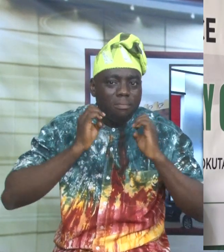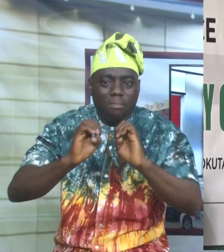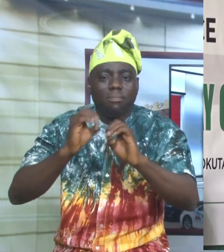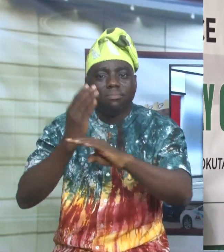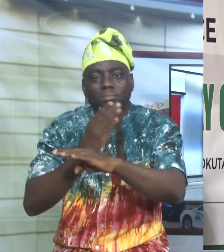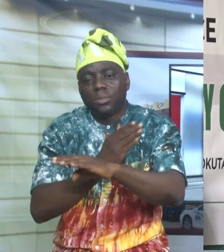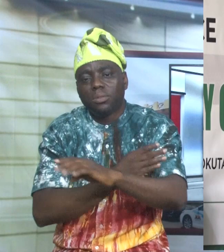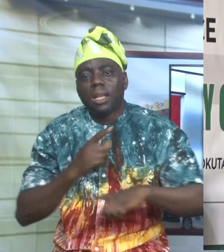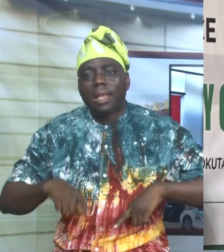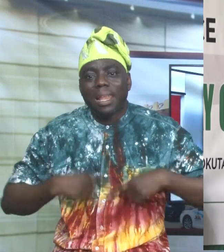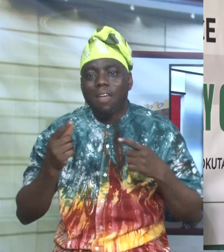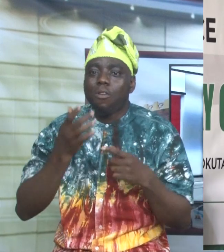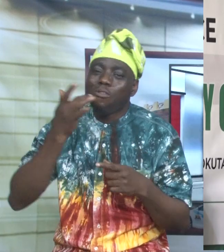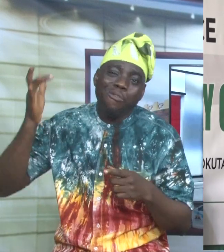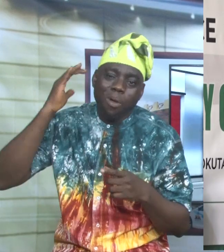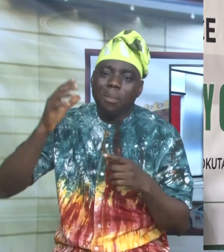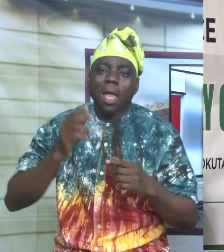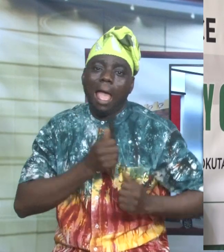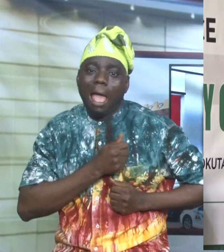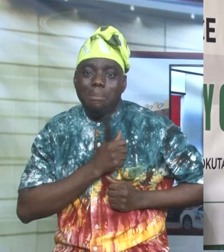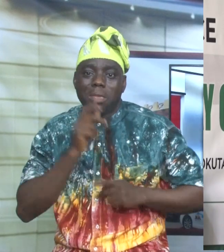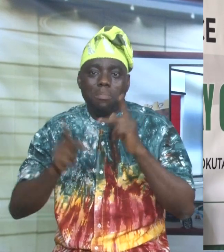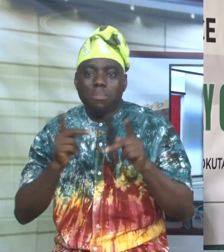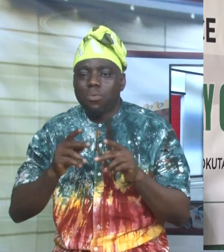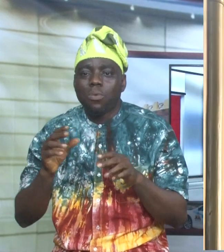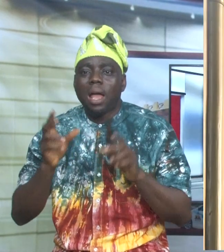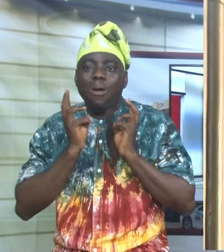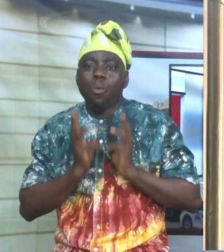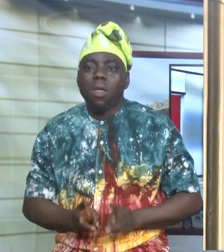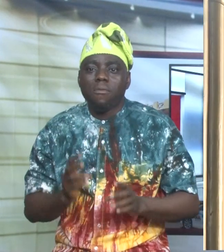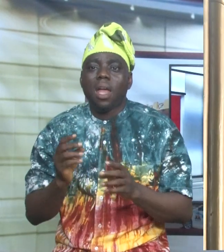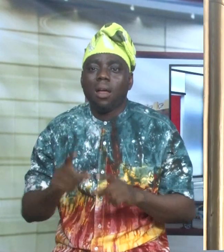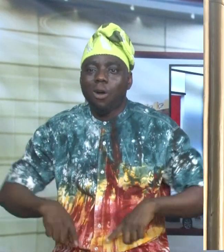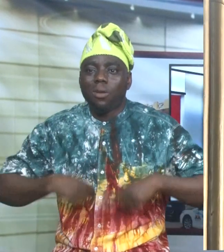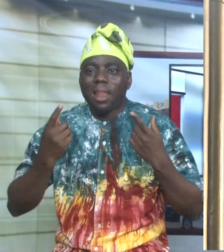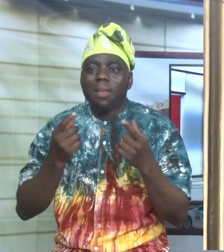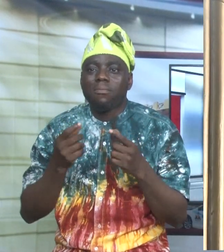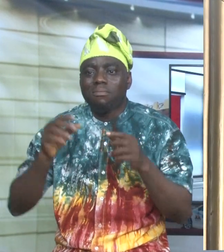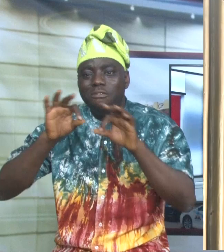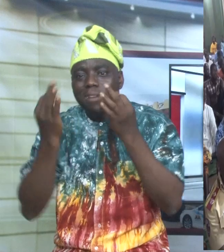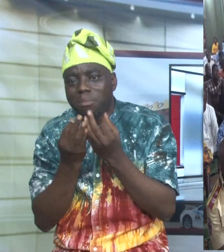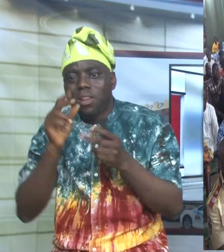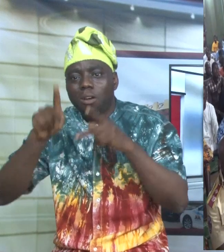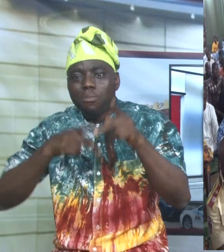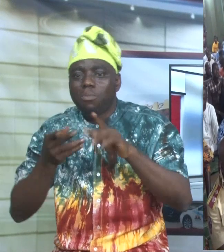lives of ex-servicemen and that of the warfare of dependents of fallen heroes. Special prayers